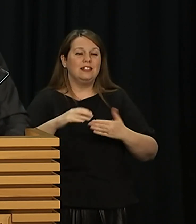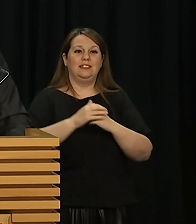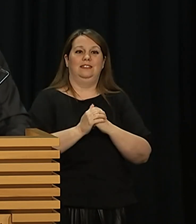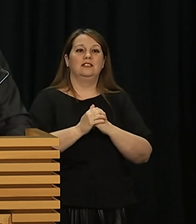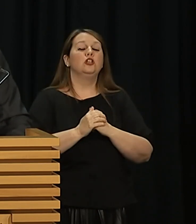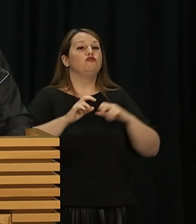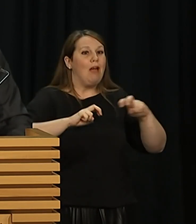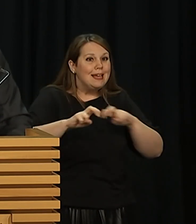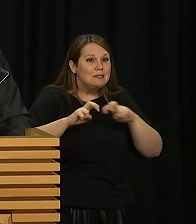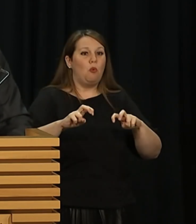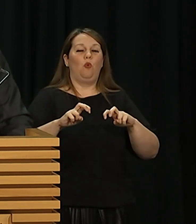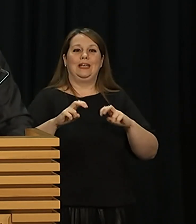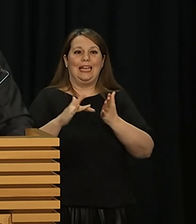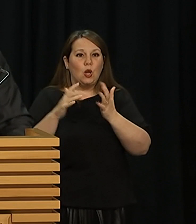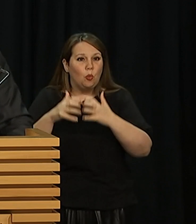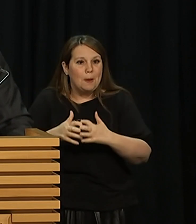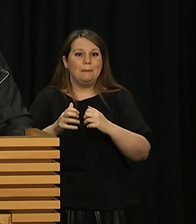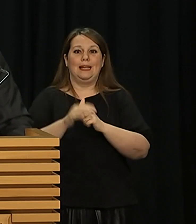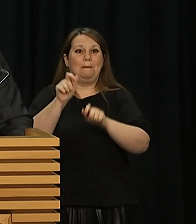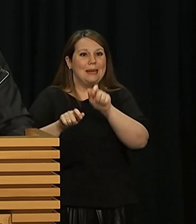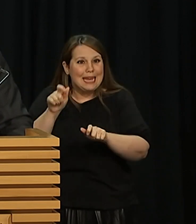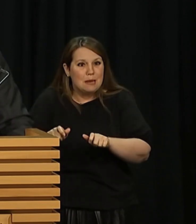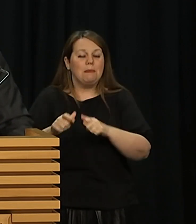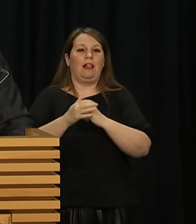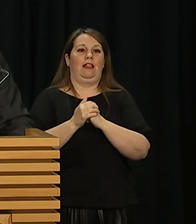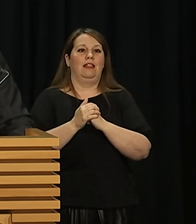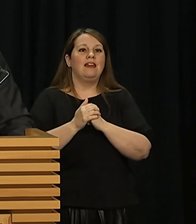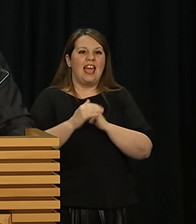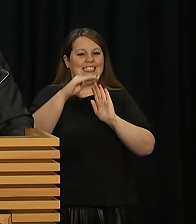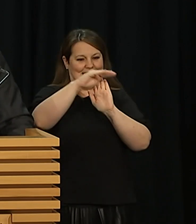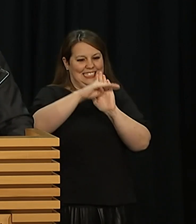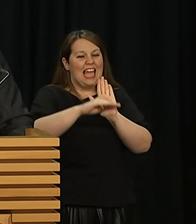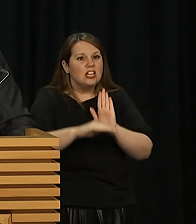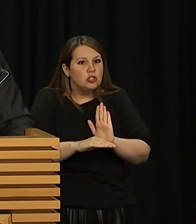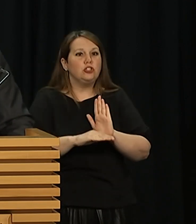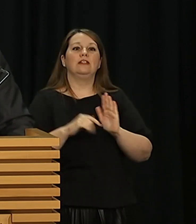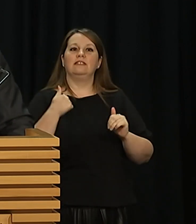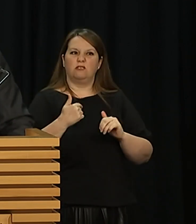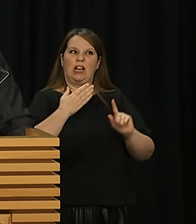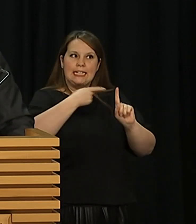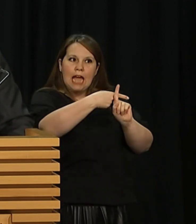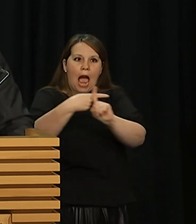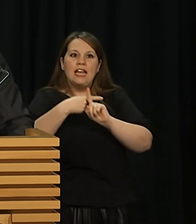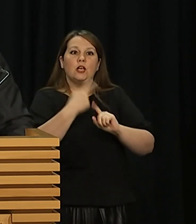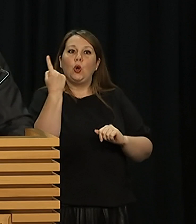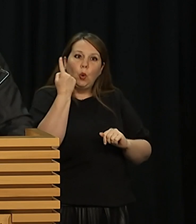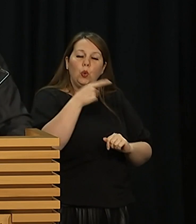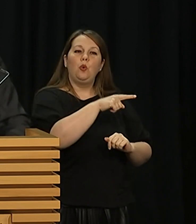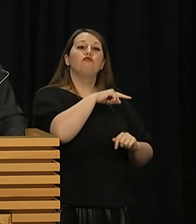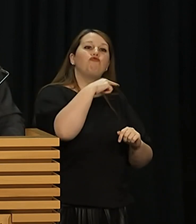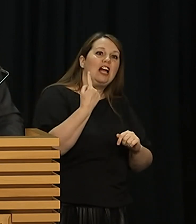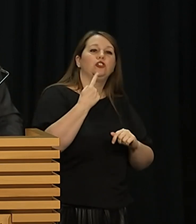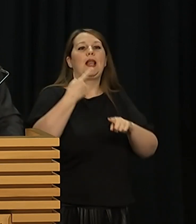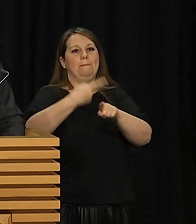deployment of NZDF personnel and sanctions targeting over 1,200 Russian and Belarusian individuals and entities,